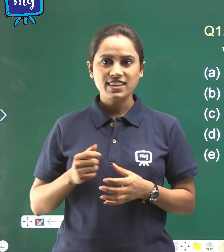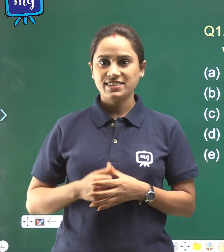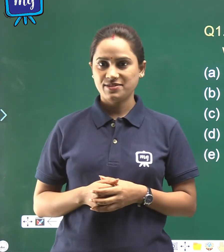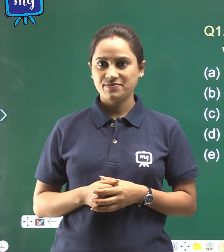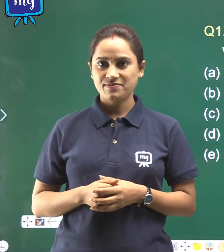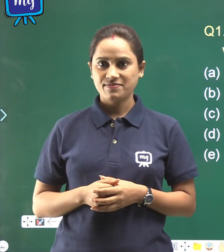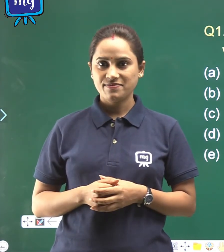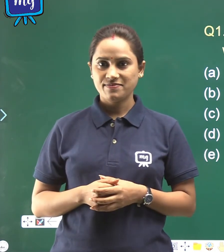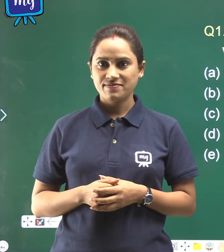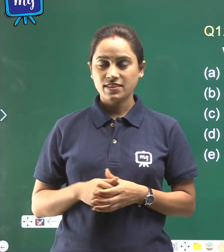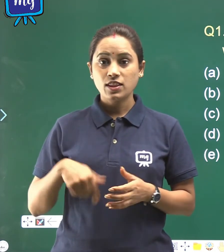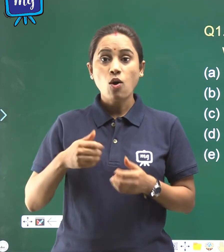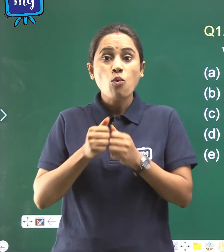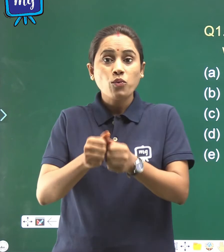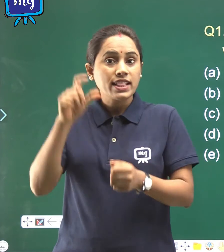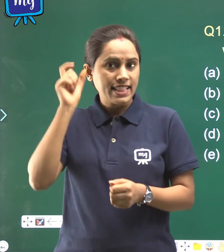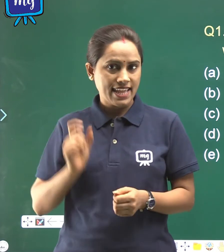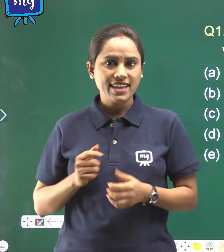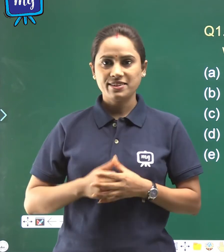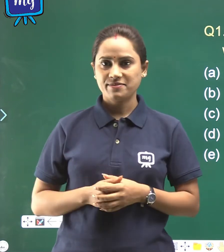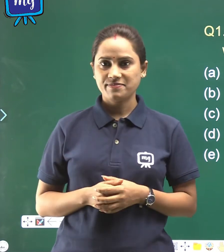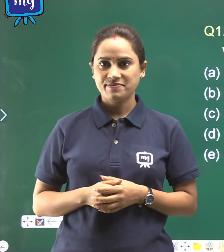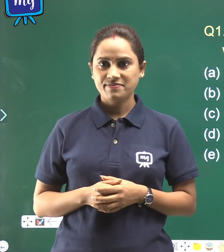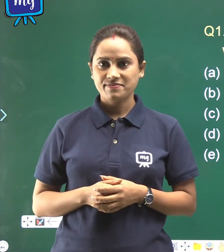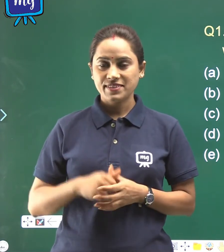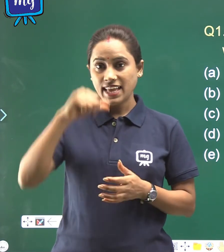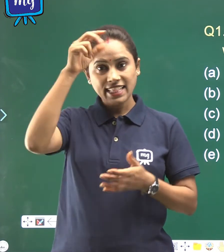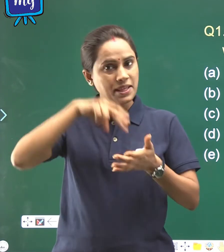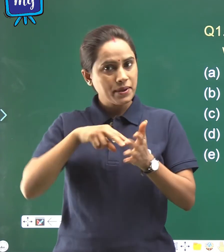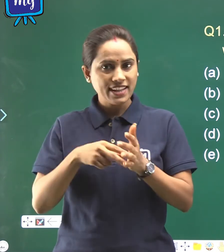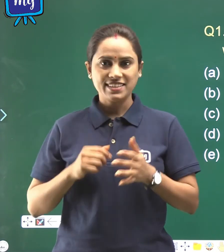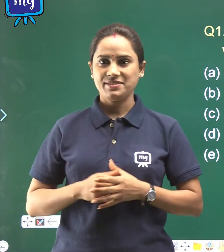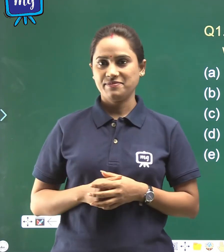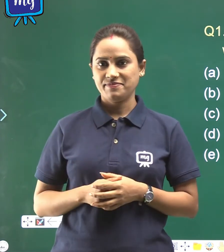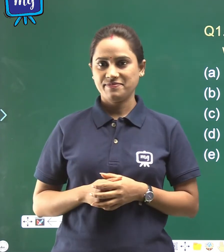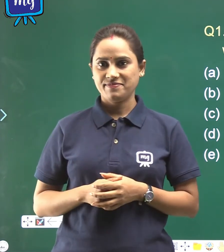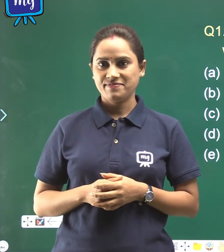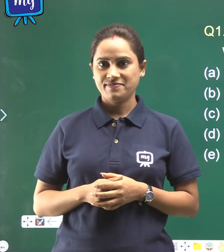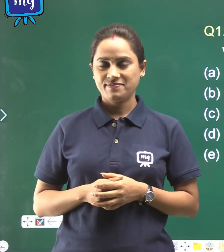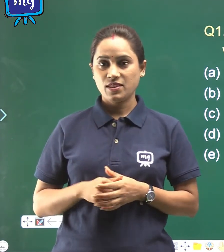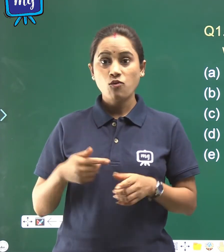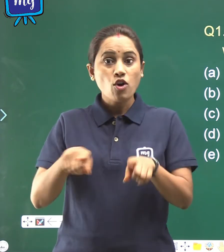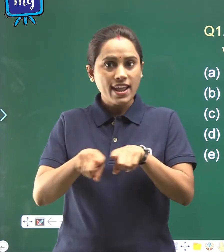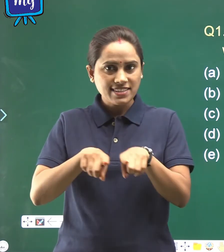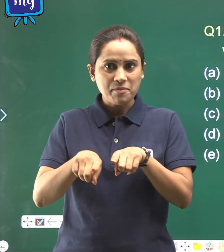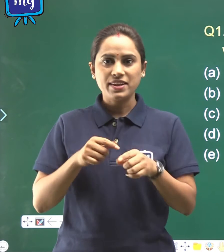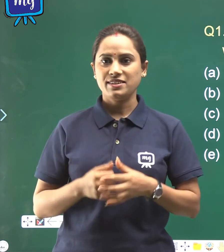with their Hindi meanings. For example,